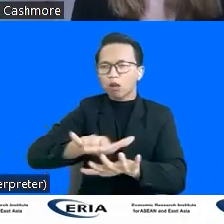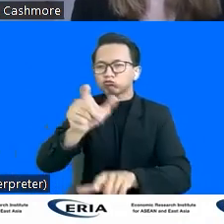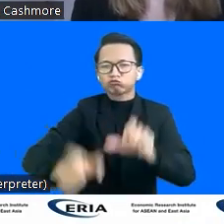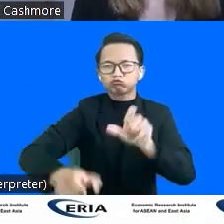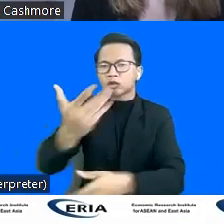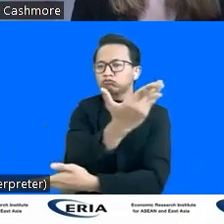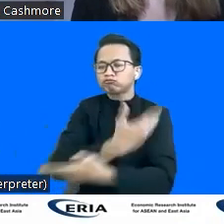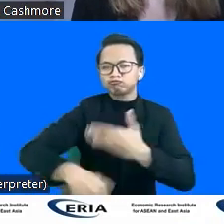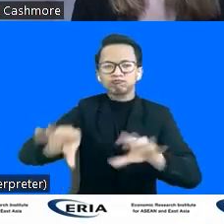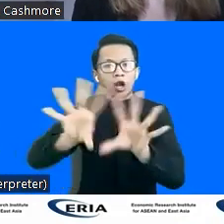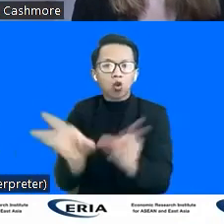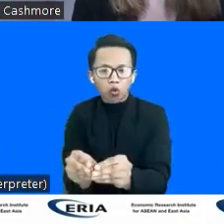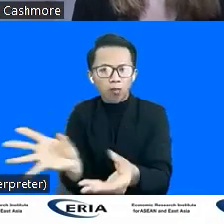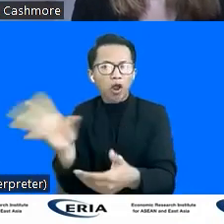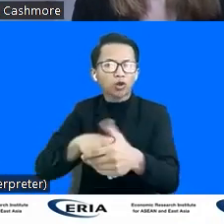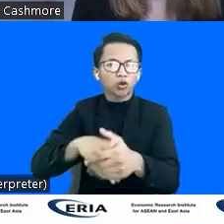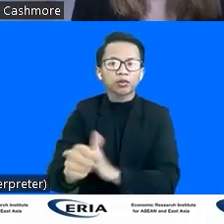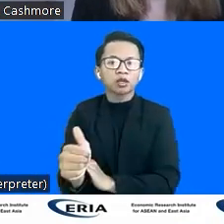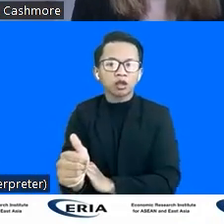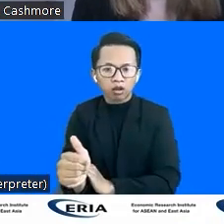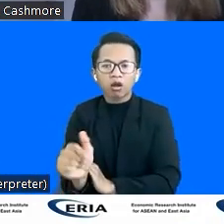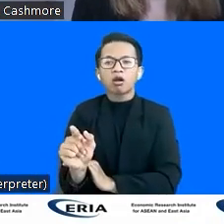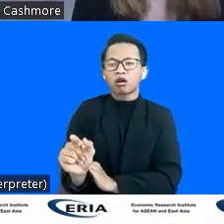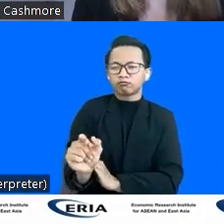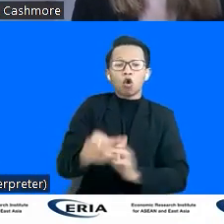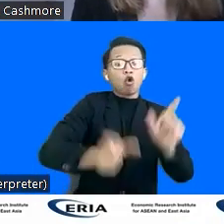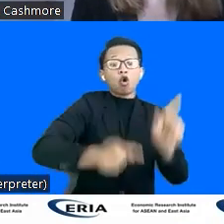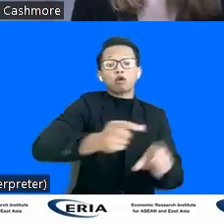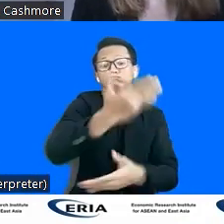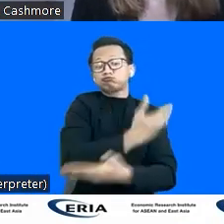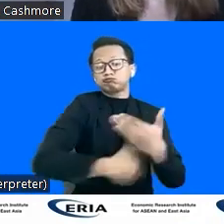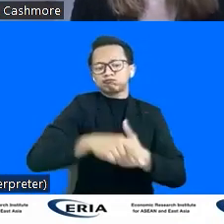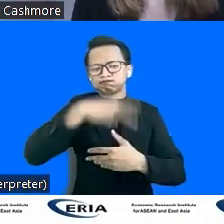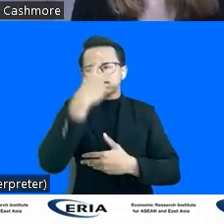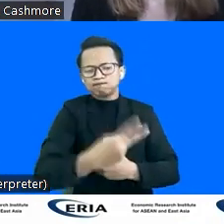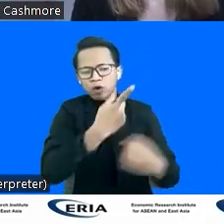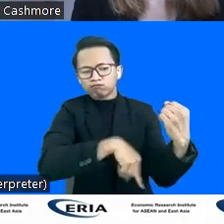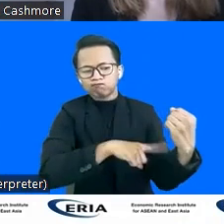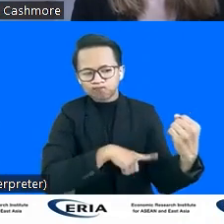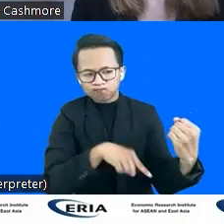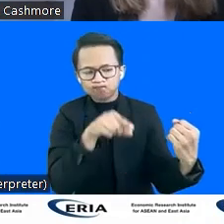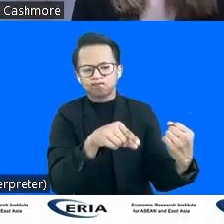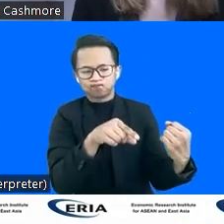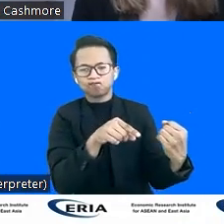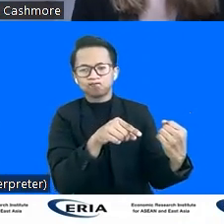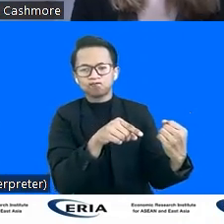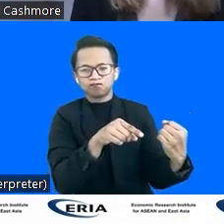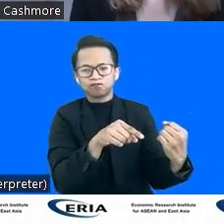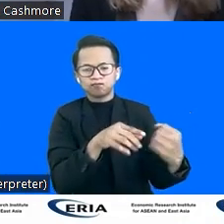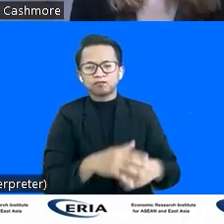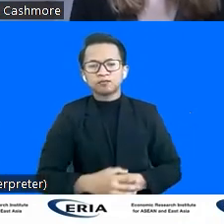seeing people with disabilities as a as an untapped talent base, as well as as a potential consumer.